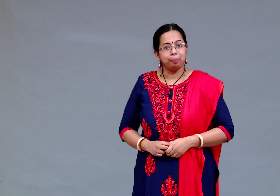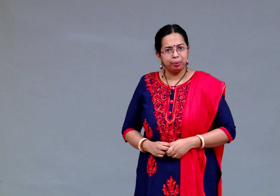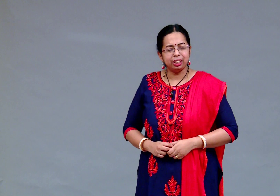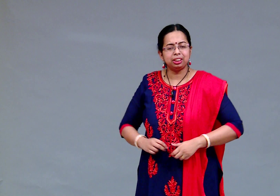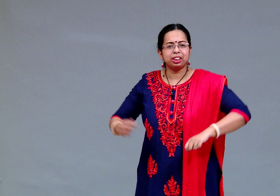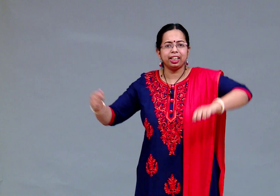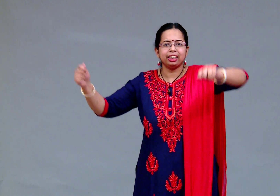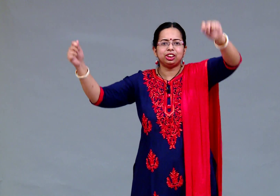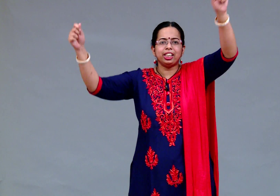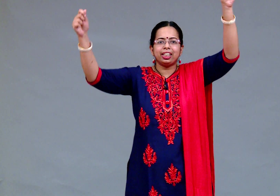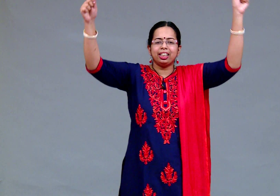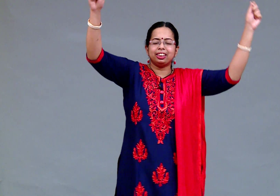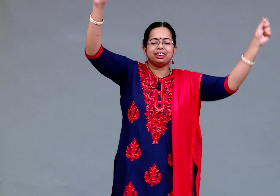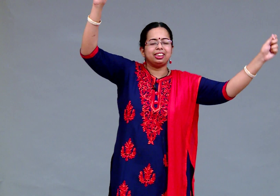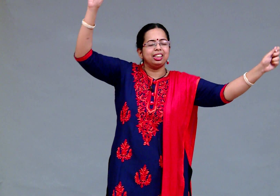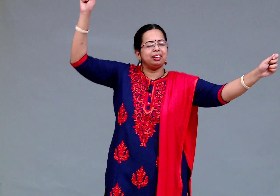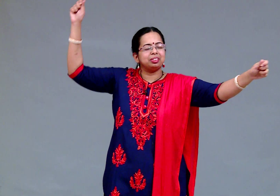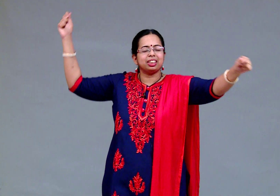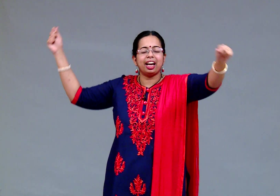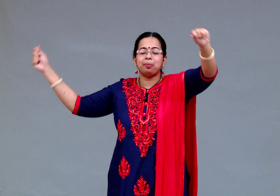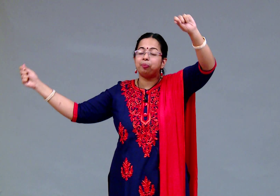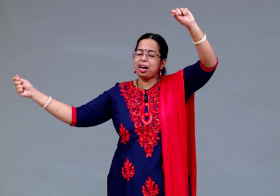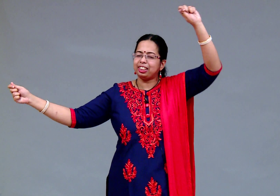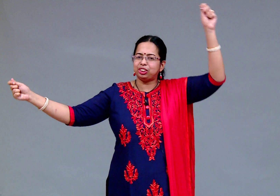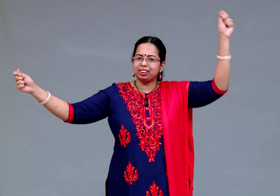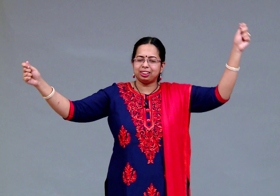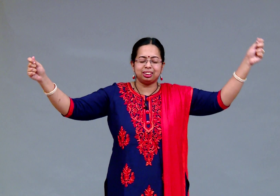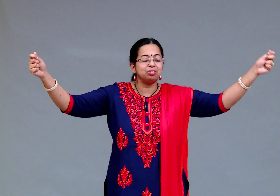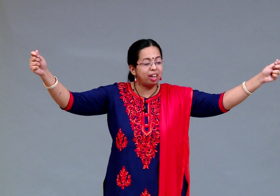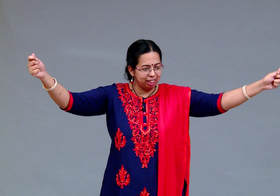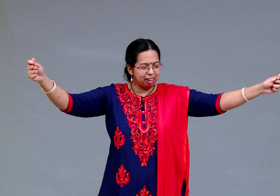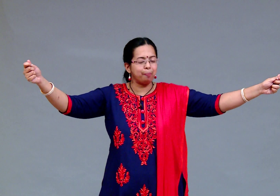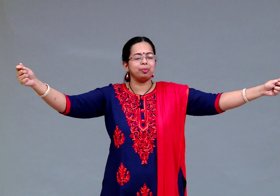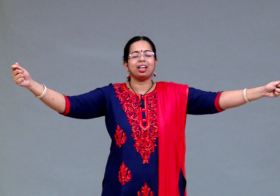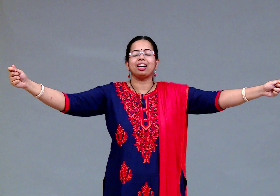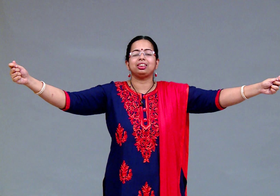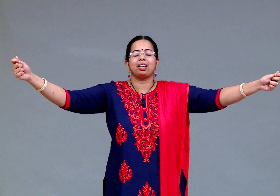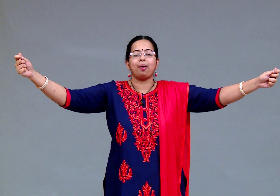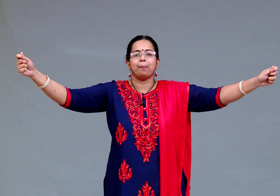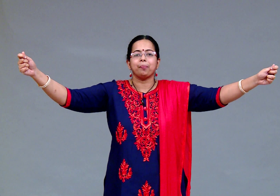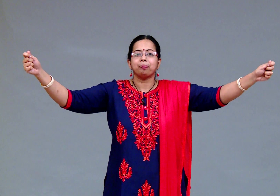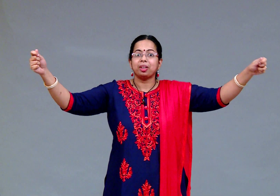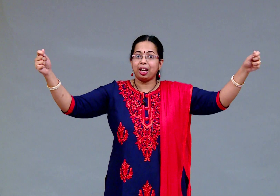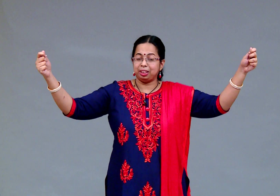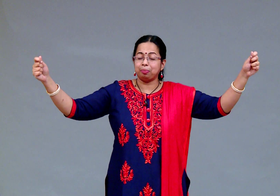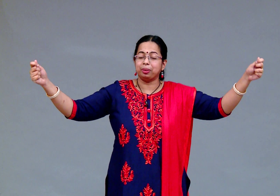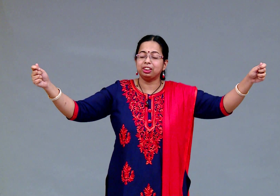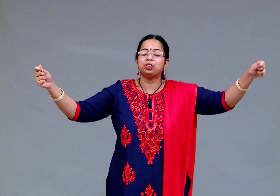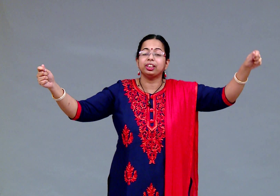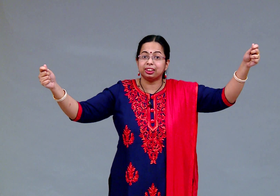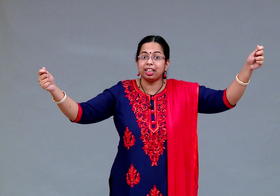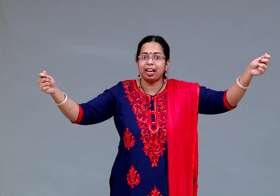birch tree shaking its leaves and branches welcome Natasha and the birch tree said